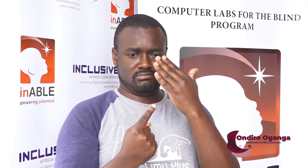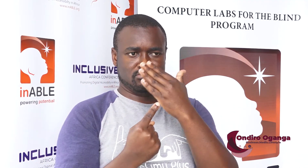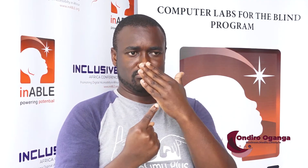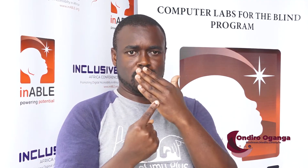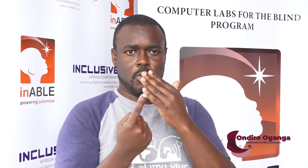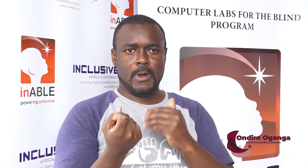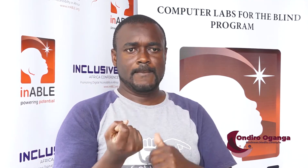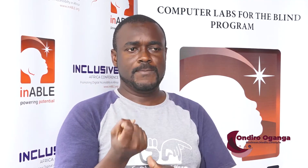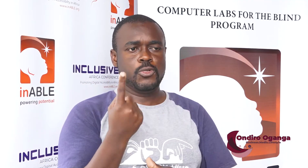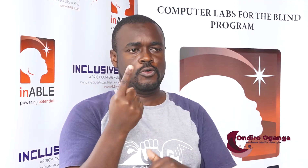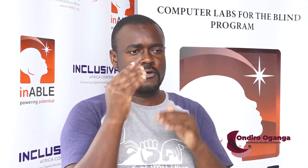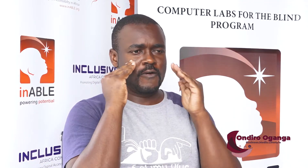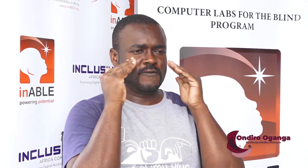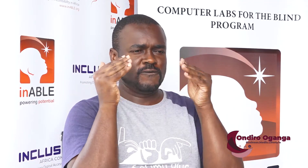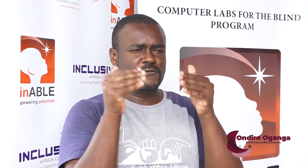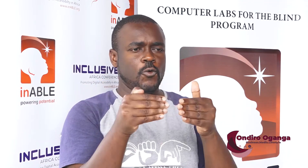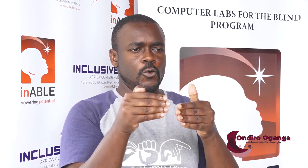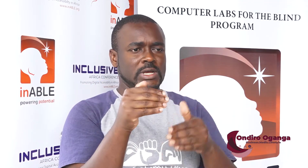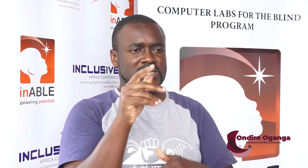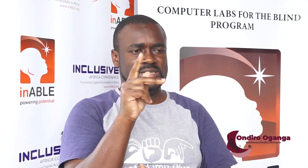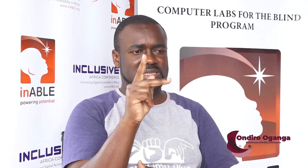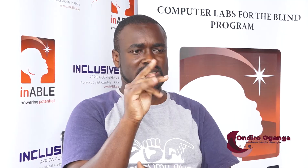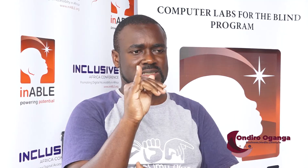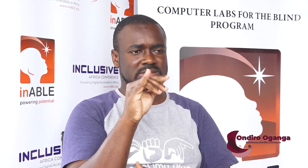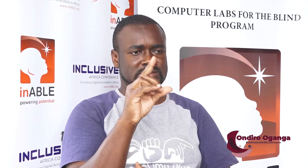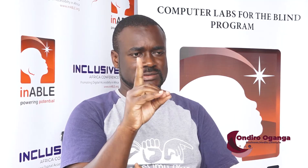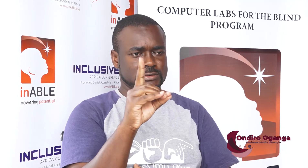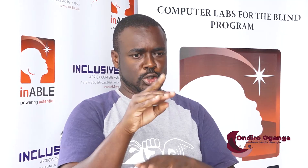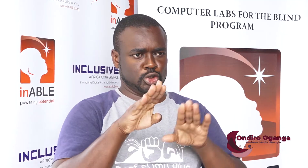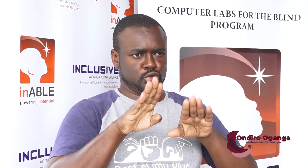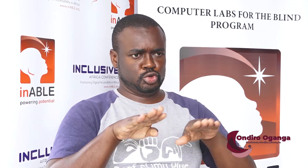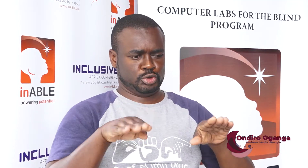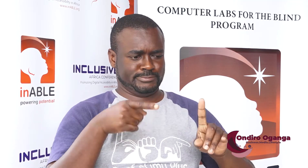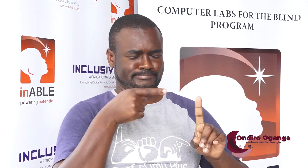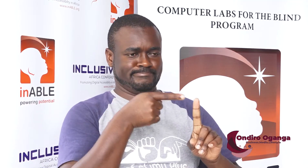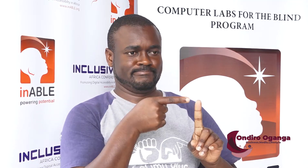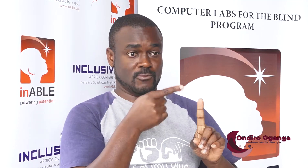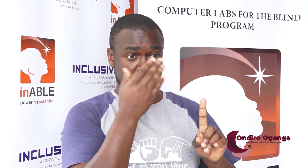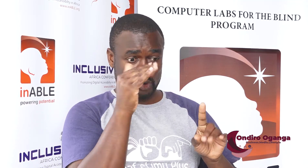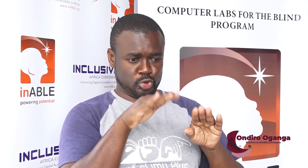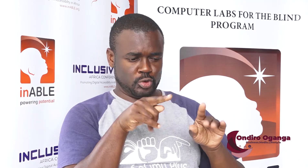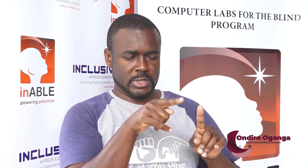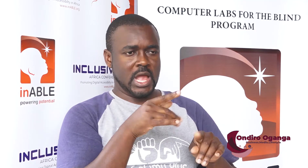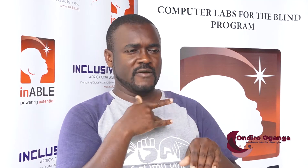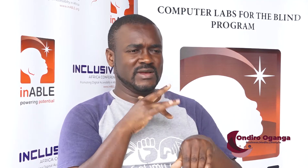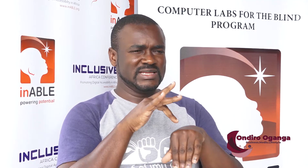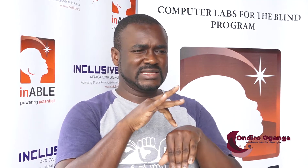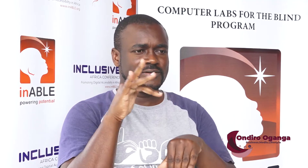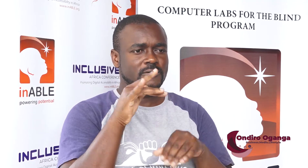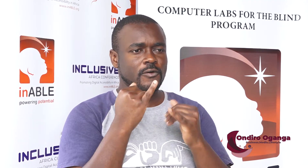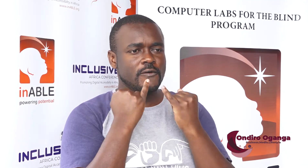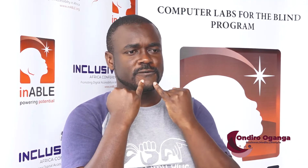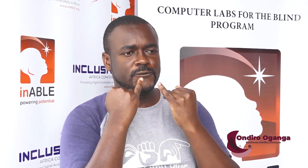generally for adults. But this one, it was to focus mainly